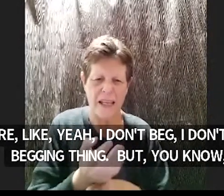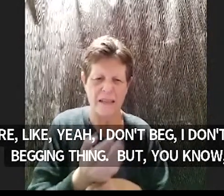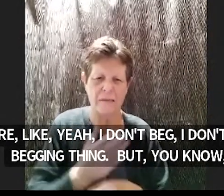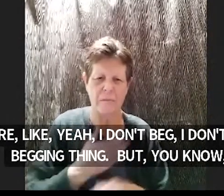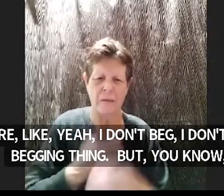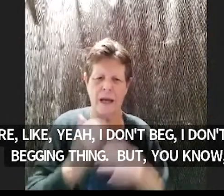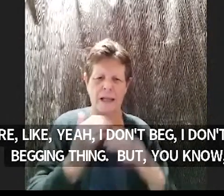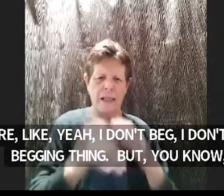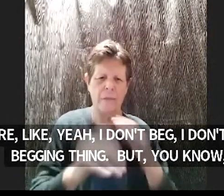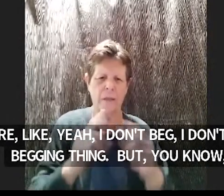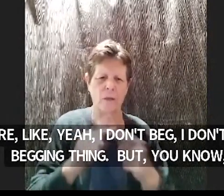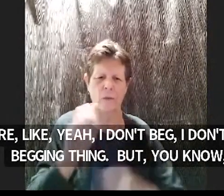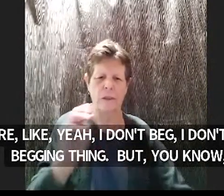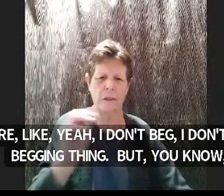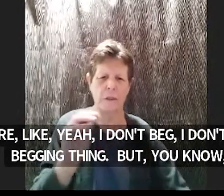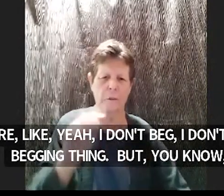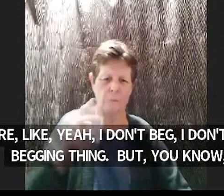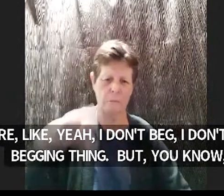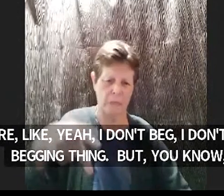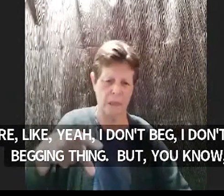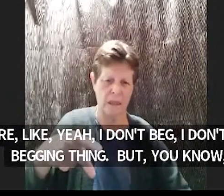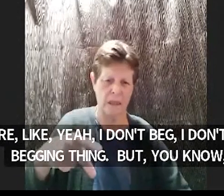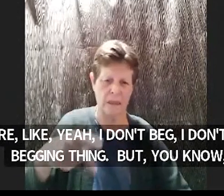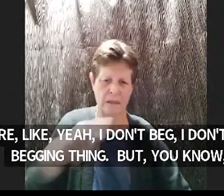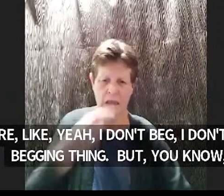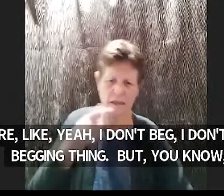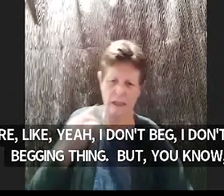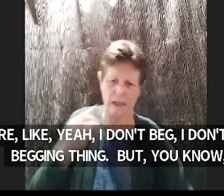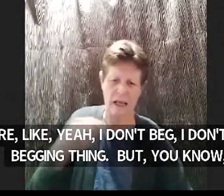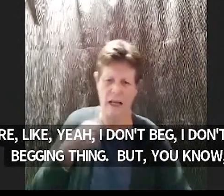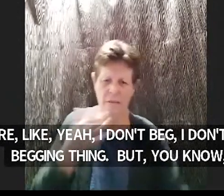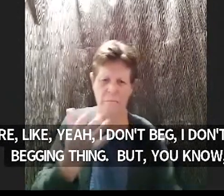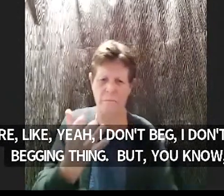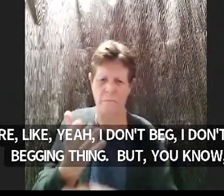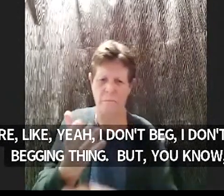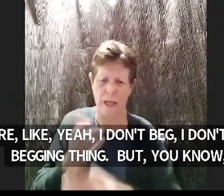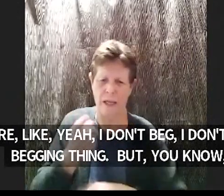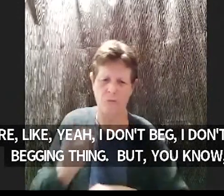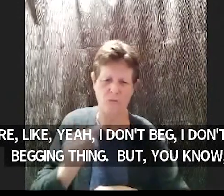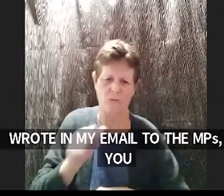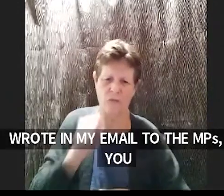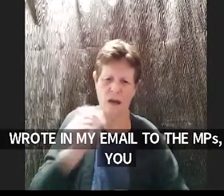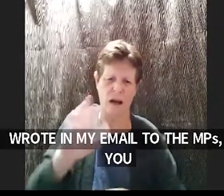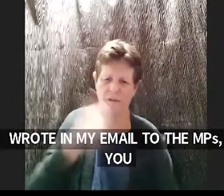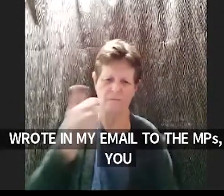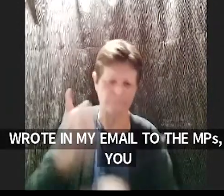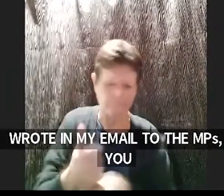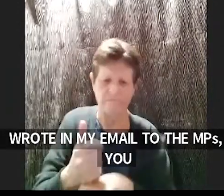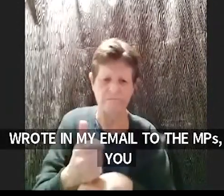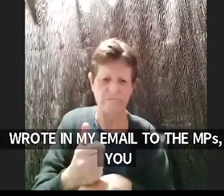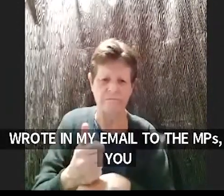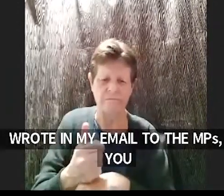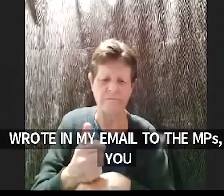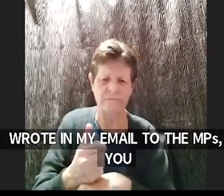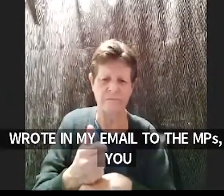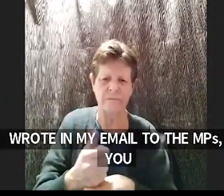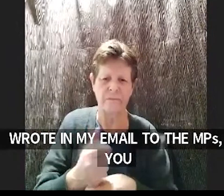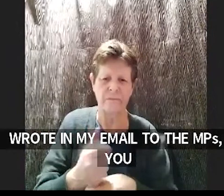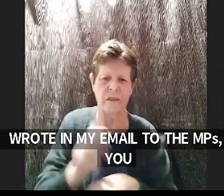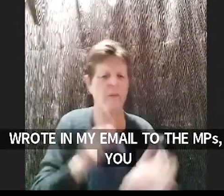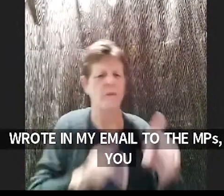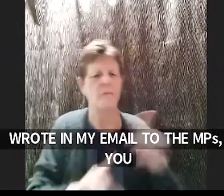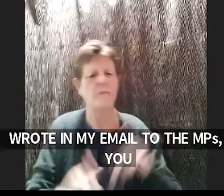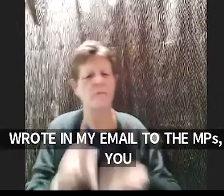like i am begging you not to put this into place um this will kill people that we care about this is going to kill